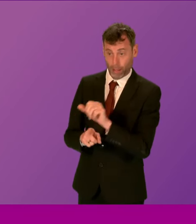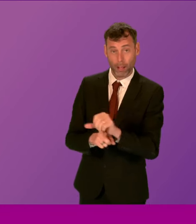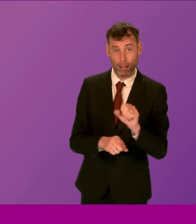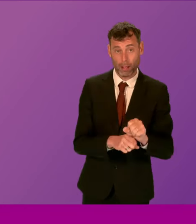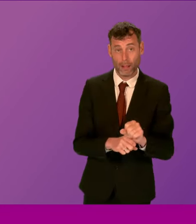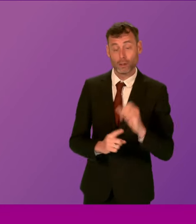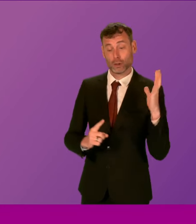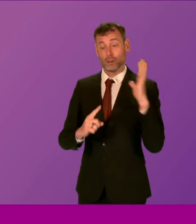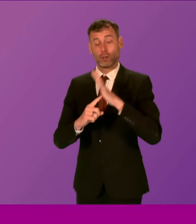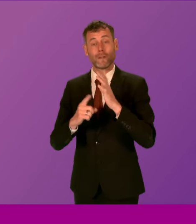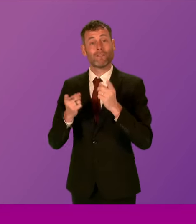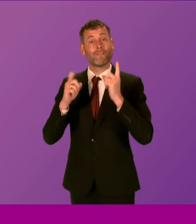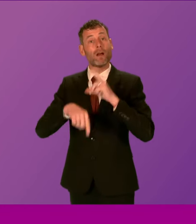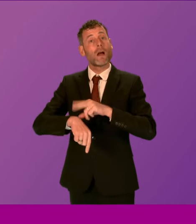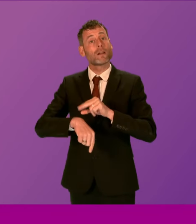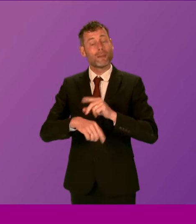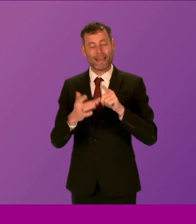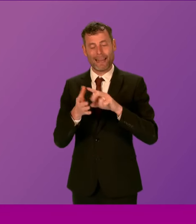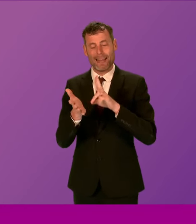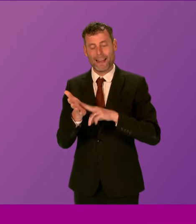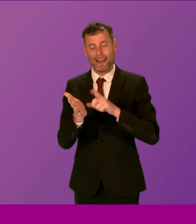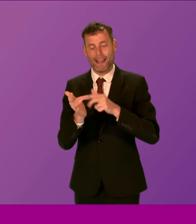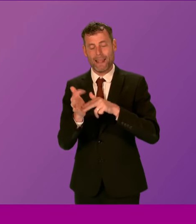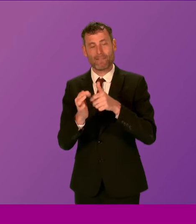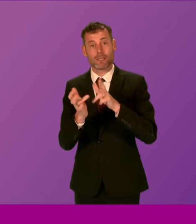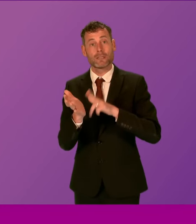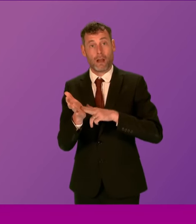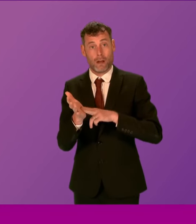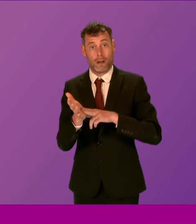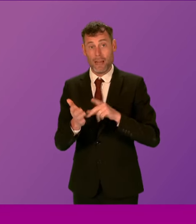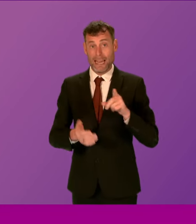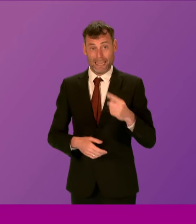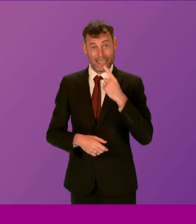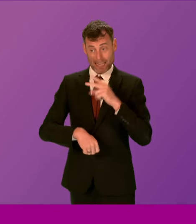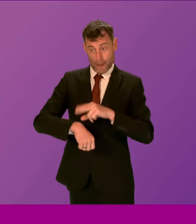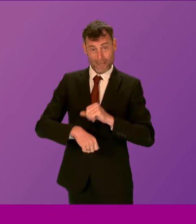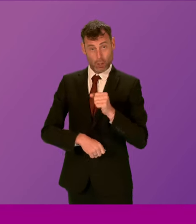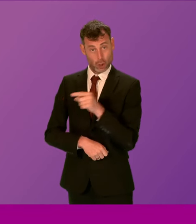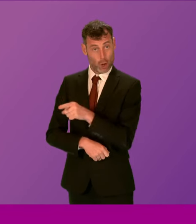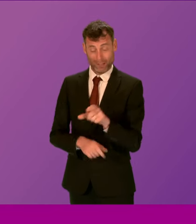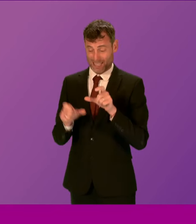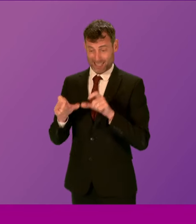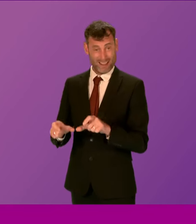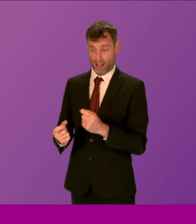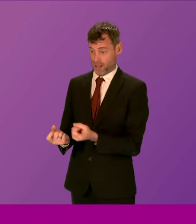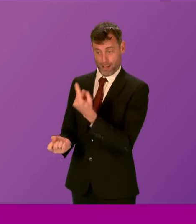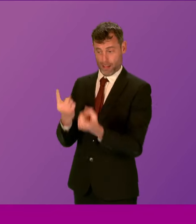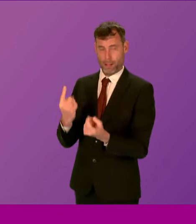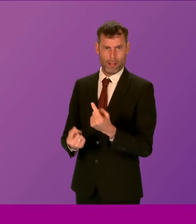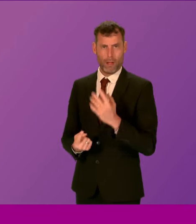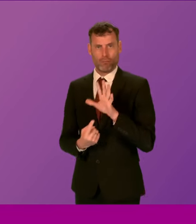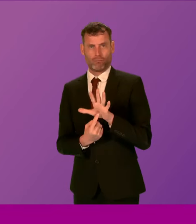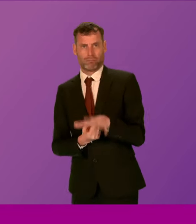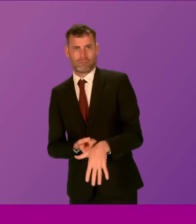Chief Constable, Ian Livingston, clearly stated that institutional racism, sexism, misogyny and discrimination exist